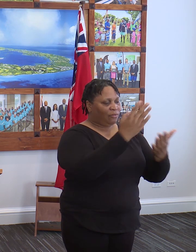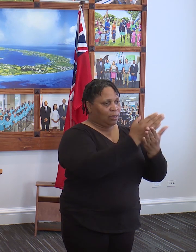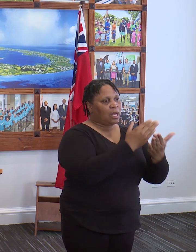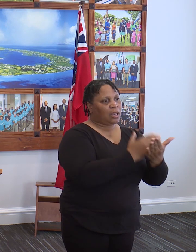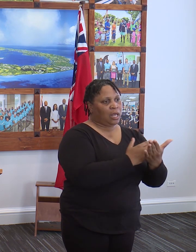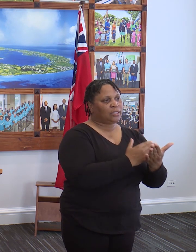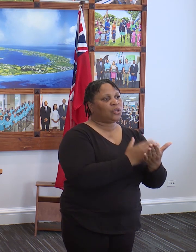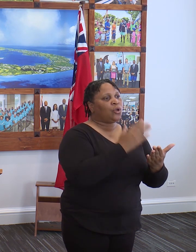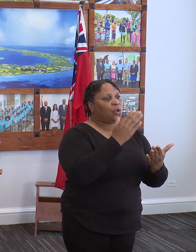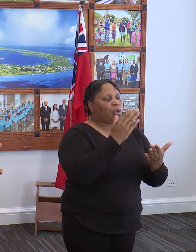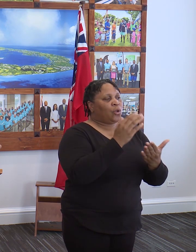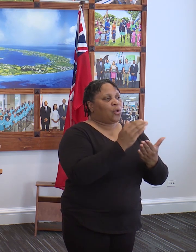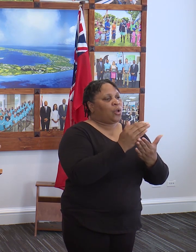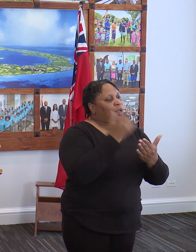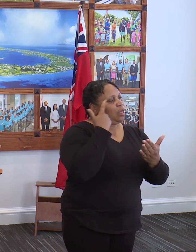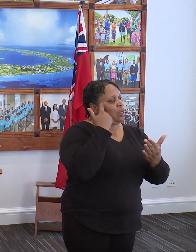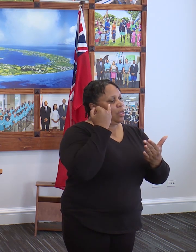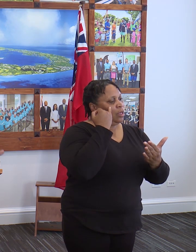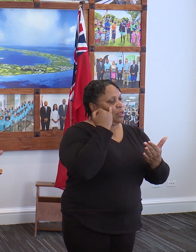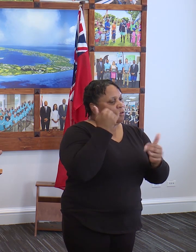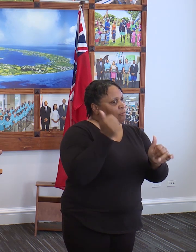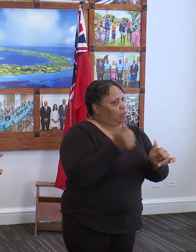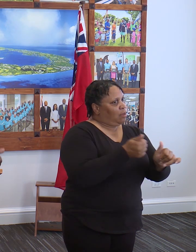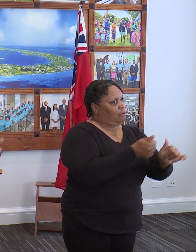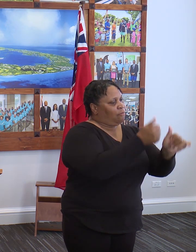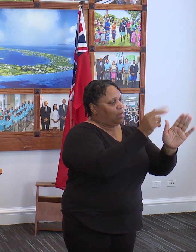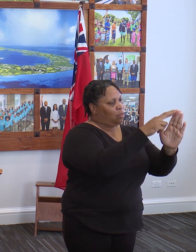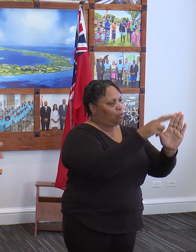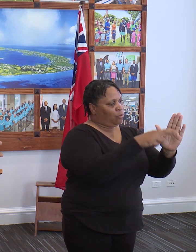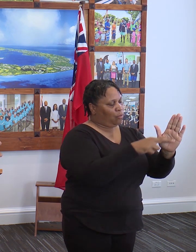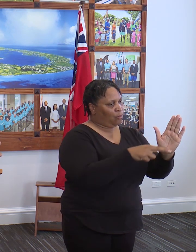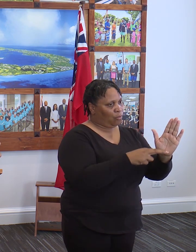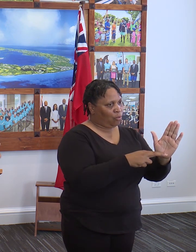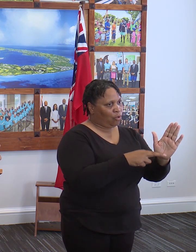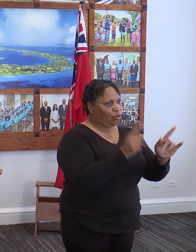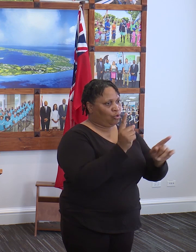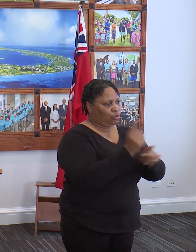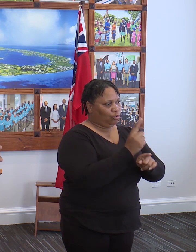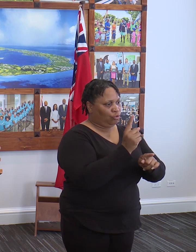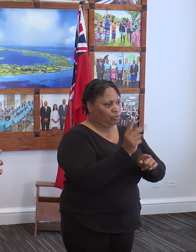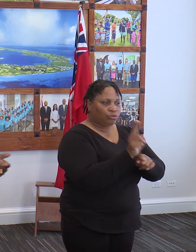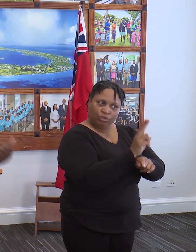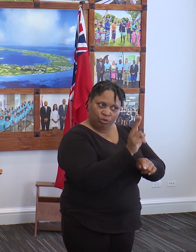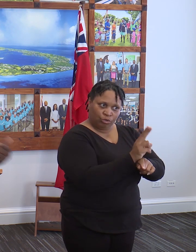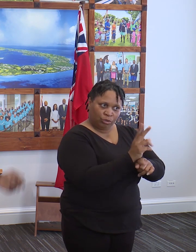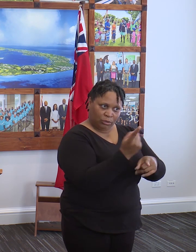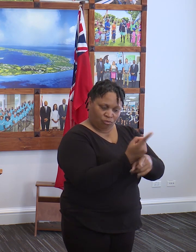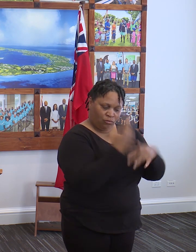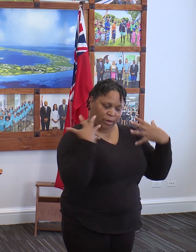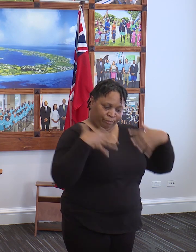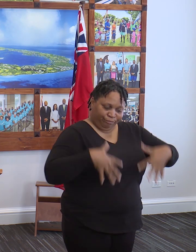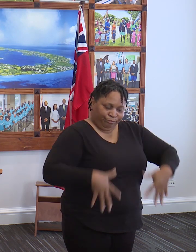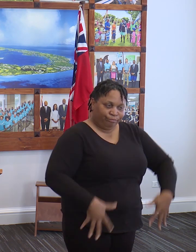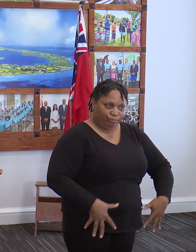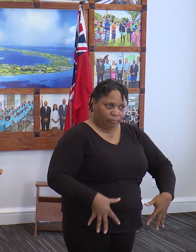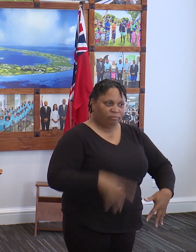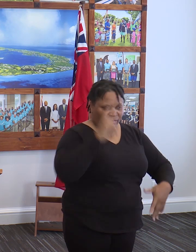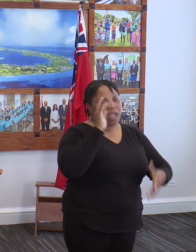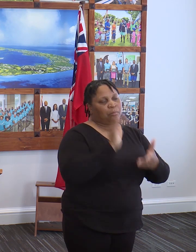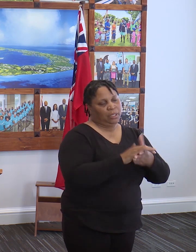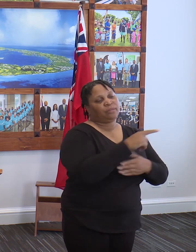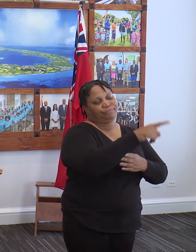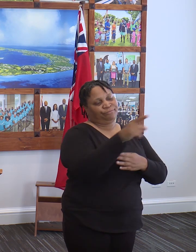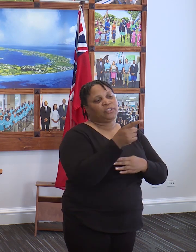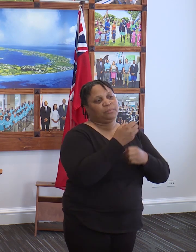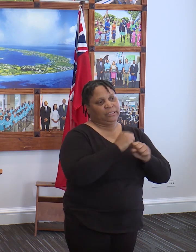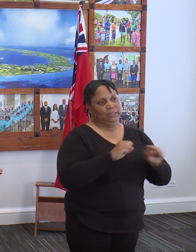as well, if they follow the cleaning regimes, if they wear the appropriate gear, that we indeed believe that they will be safe.